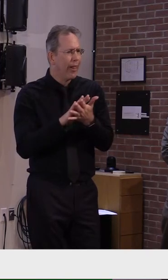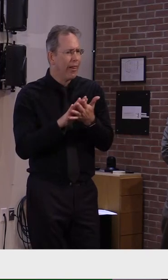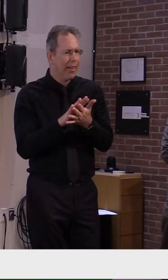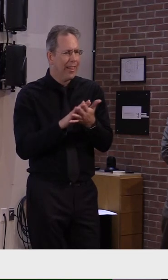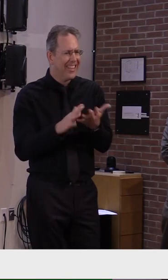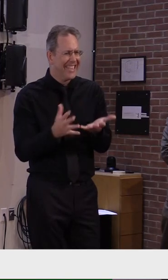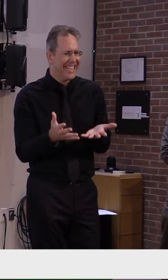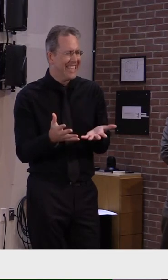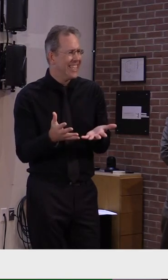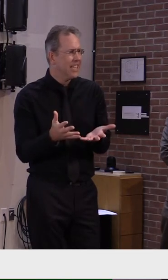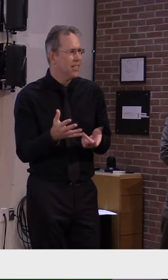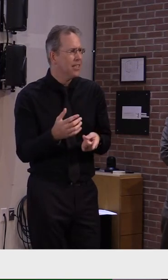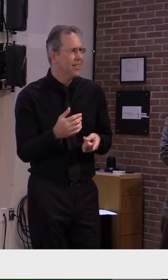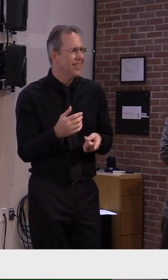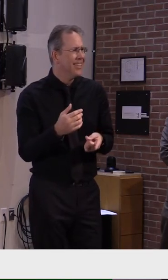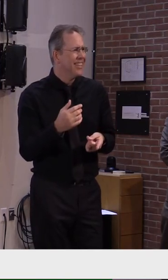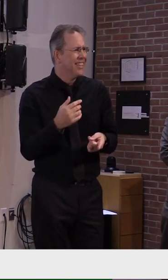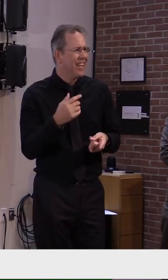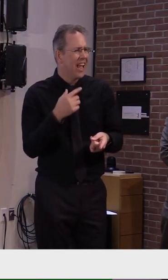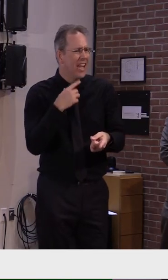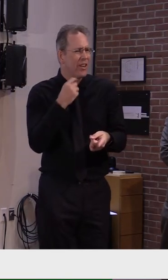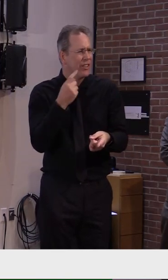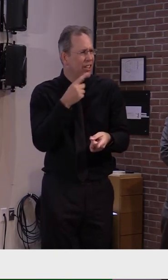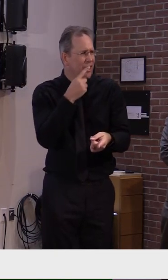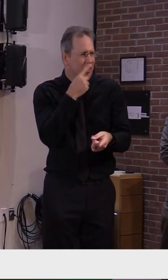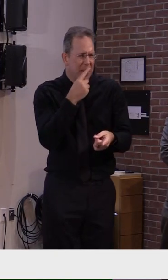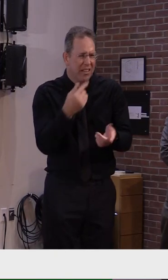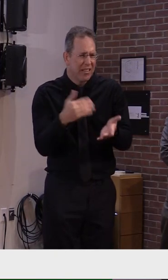Kat, we didn't get that. Can you try again?